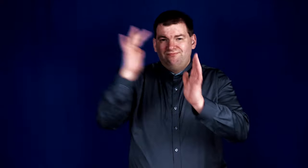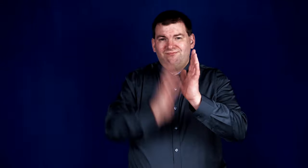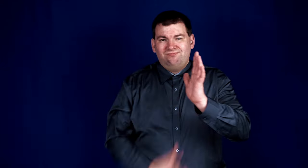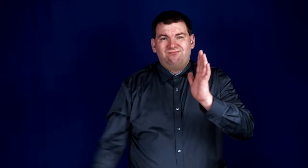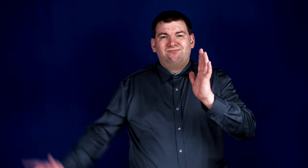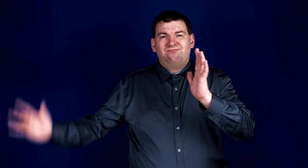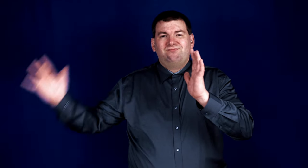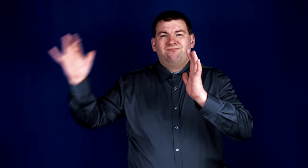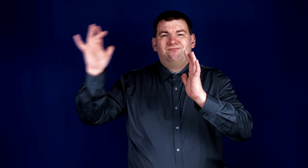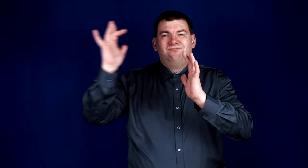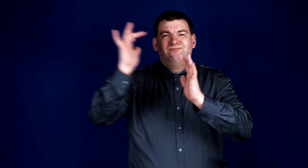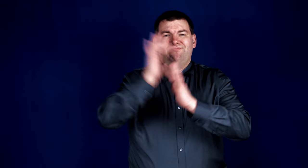Lord.